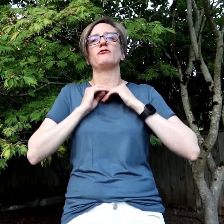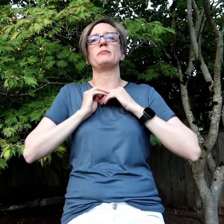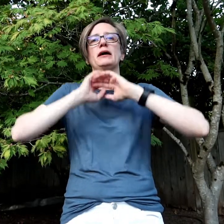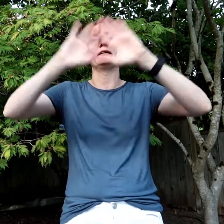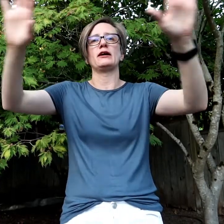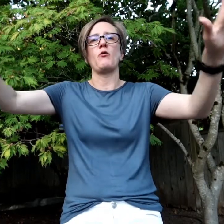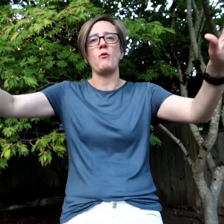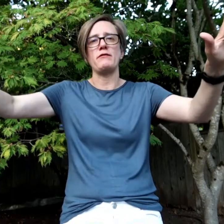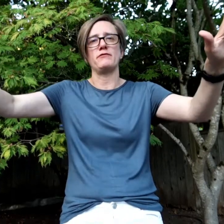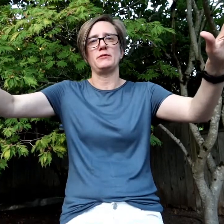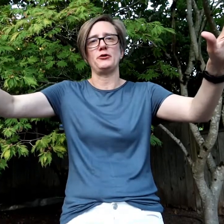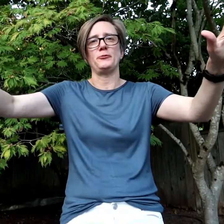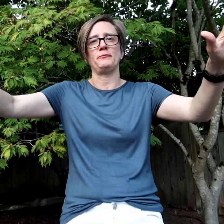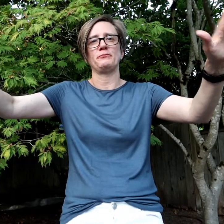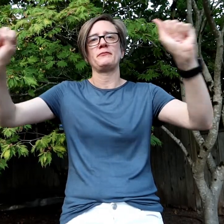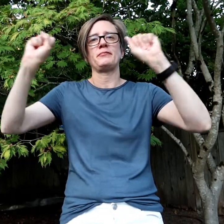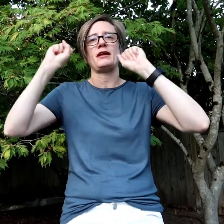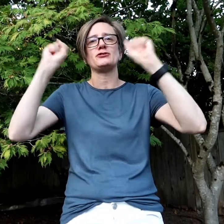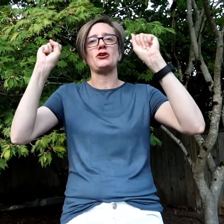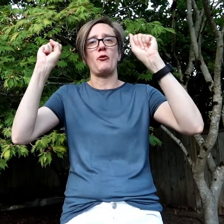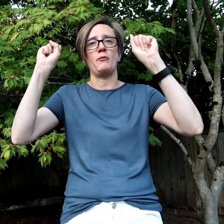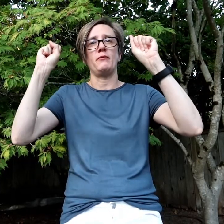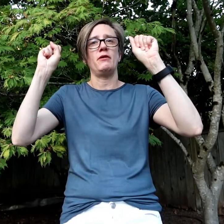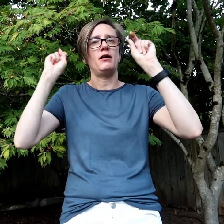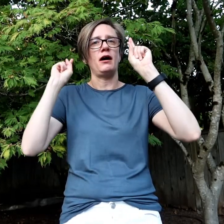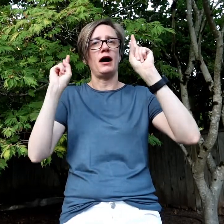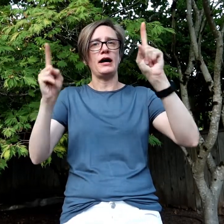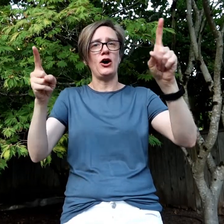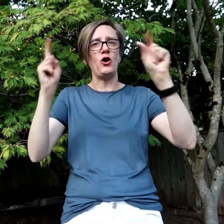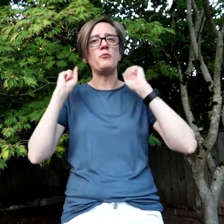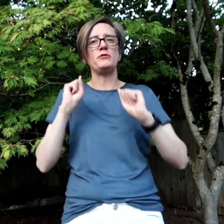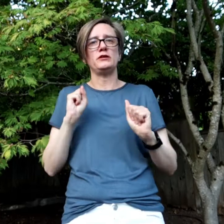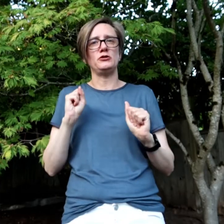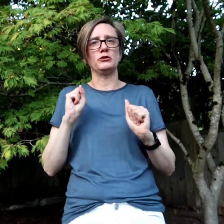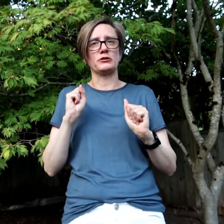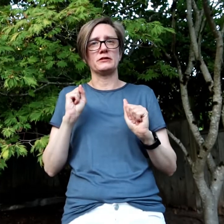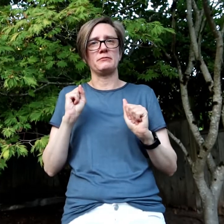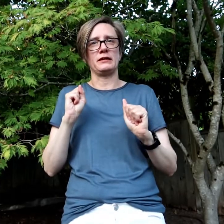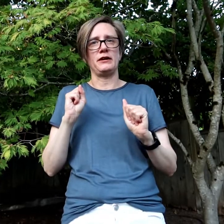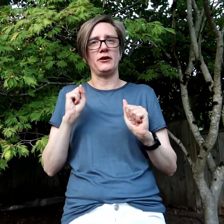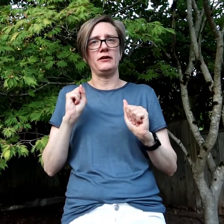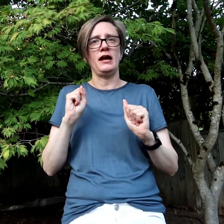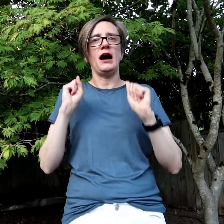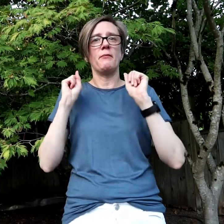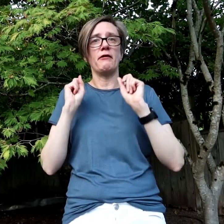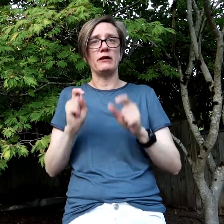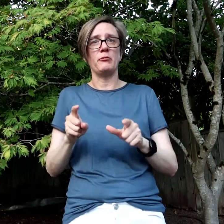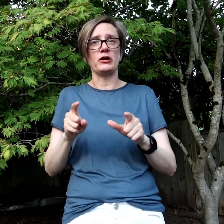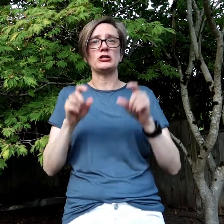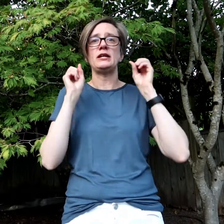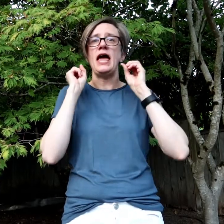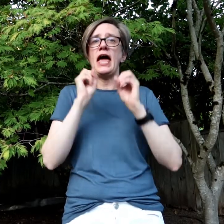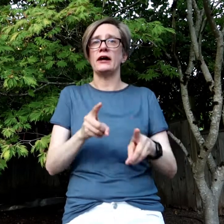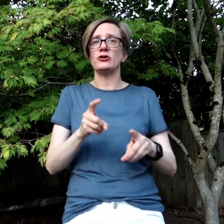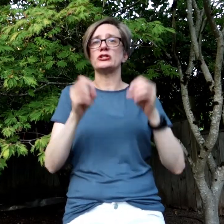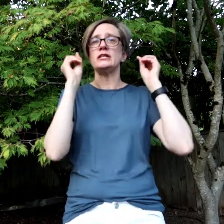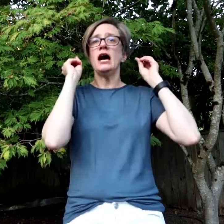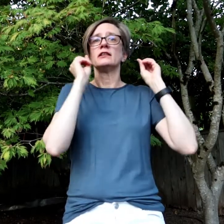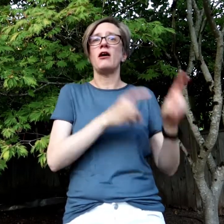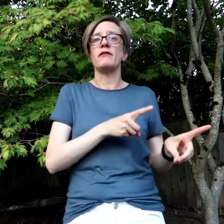repelling away from you. So I hope that you learned something there about vibration, energy, law of